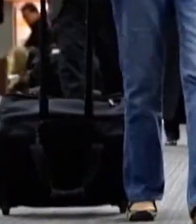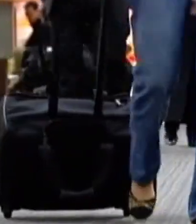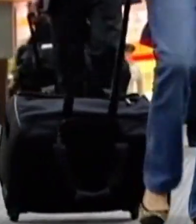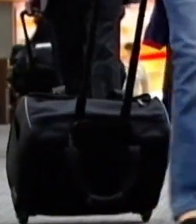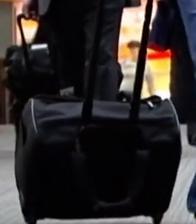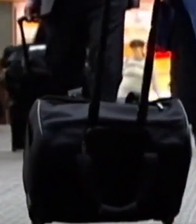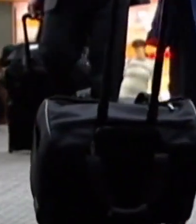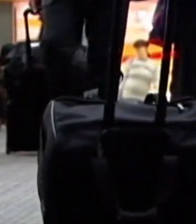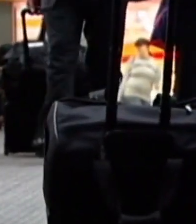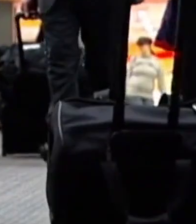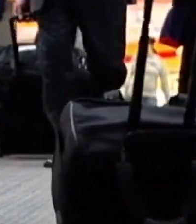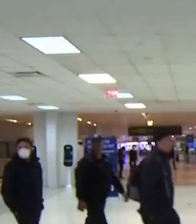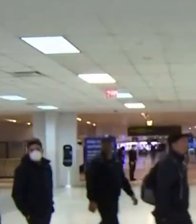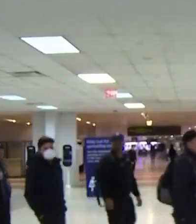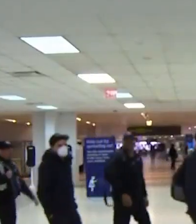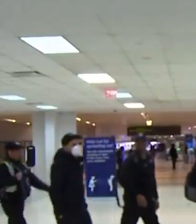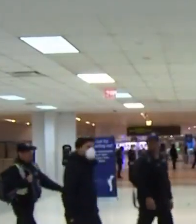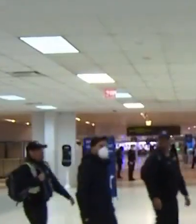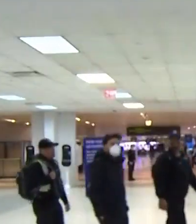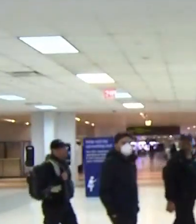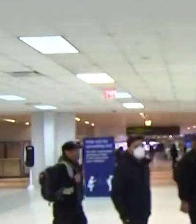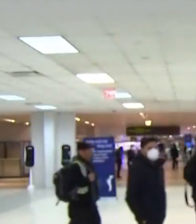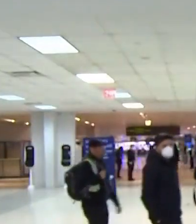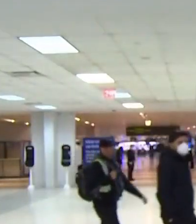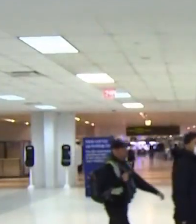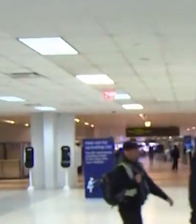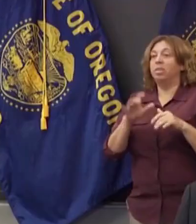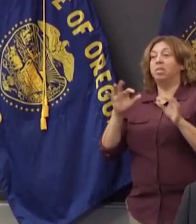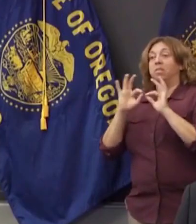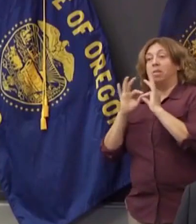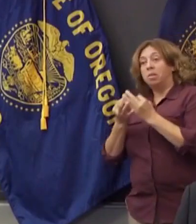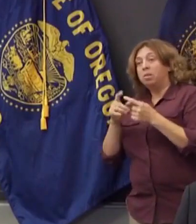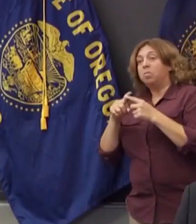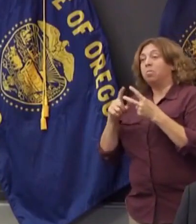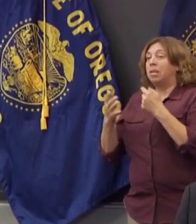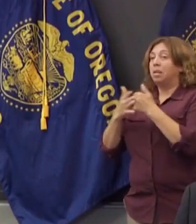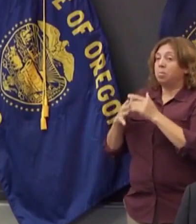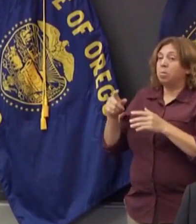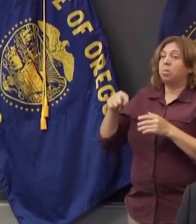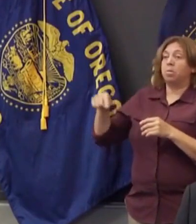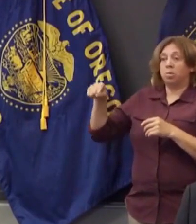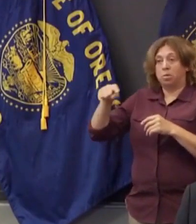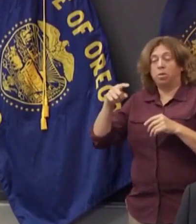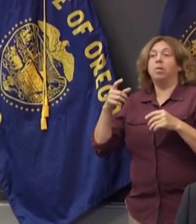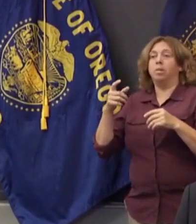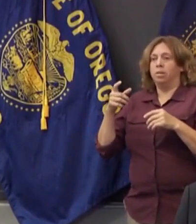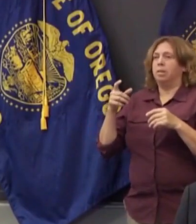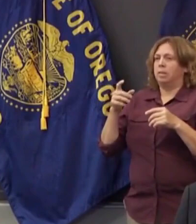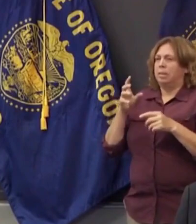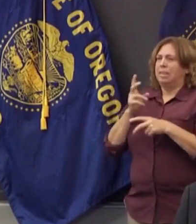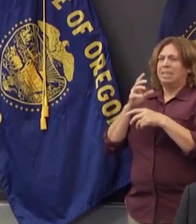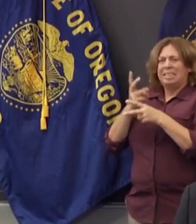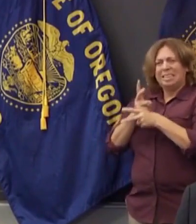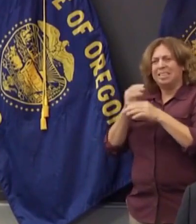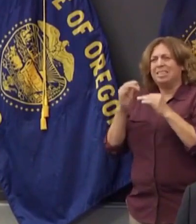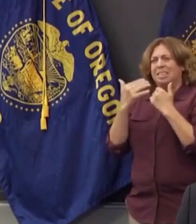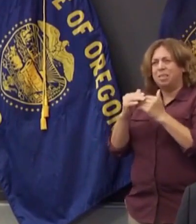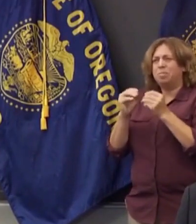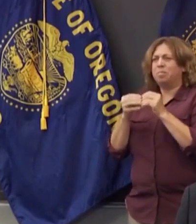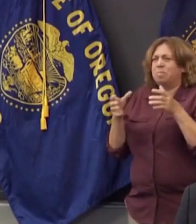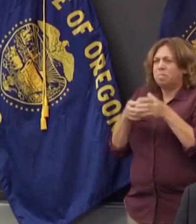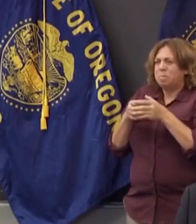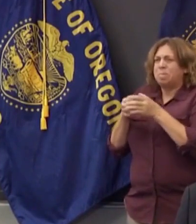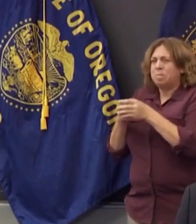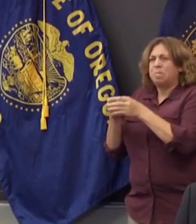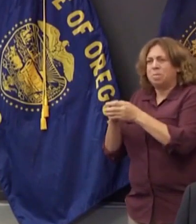-July, but they don't want to lose any of the progress that's been made. We simply cannot celebrate this Labor Day and all the holidays coming up in the